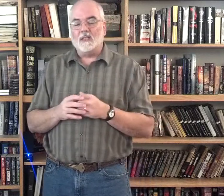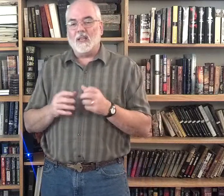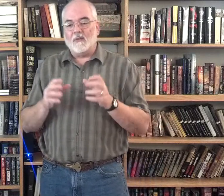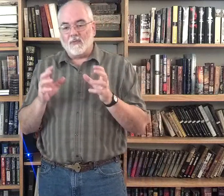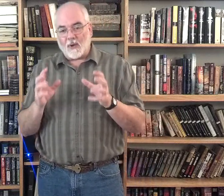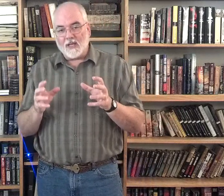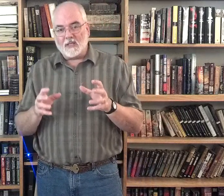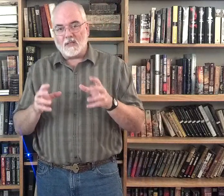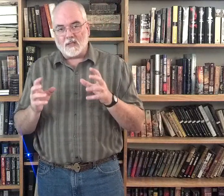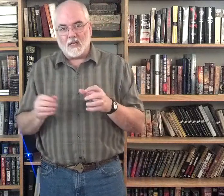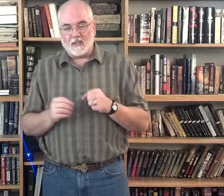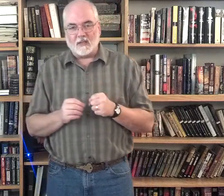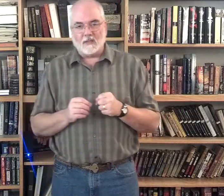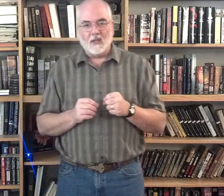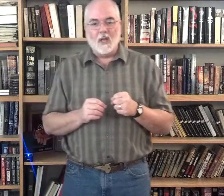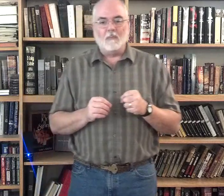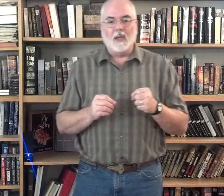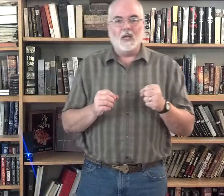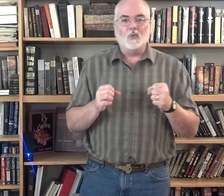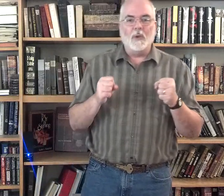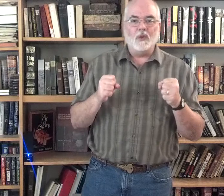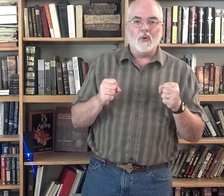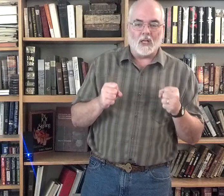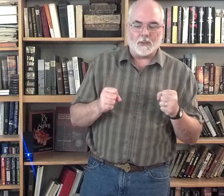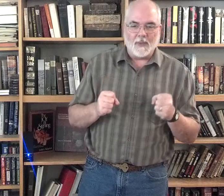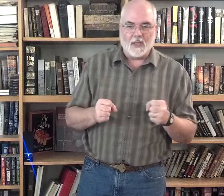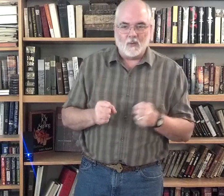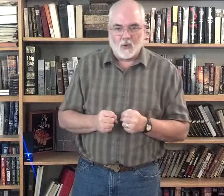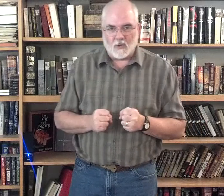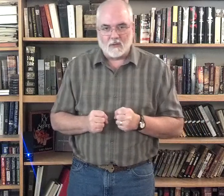in phrases and sentences because we do not speak in words.